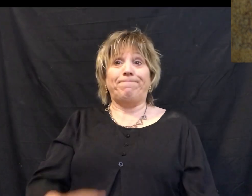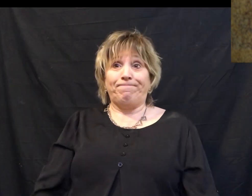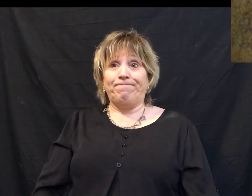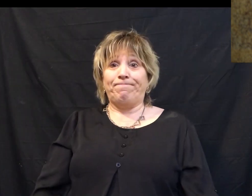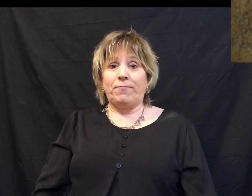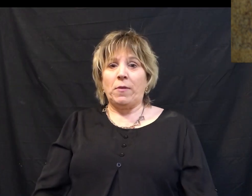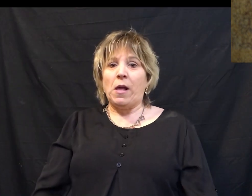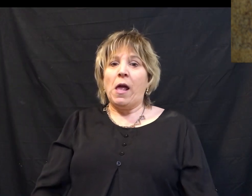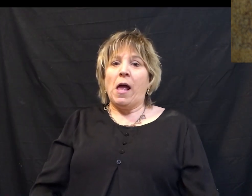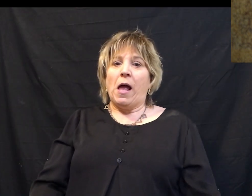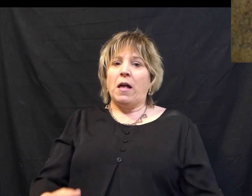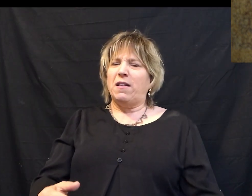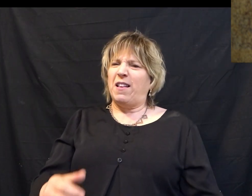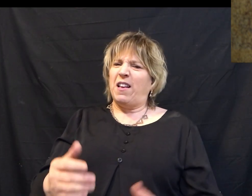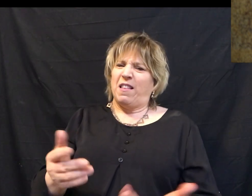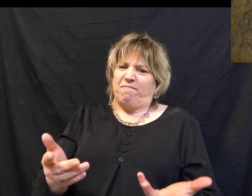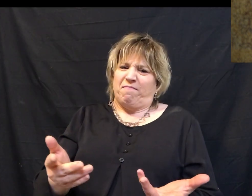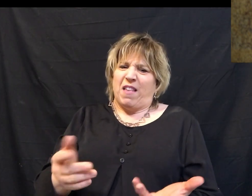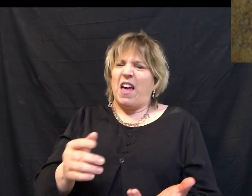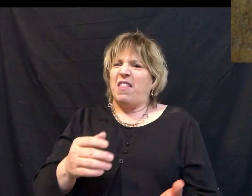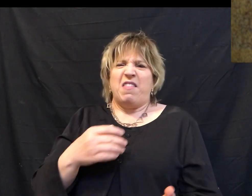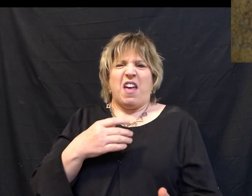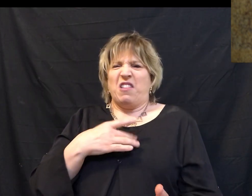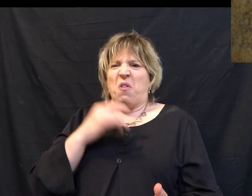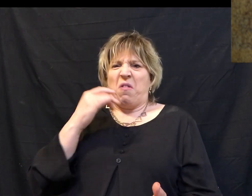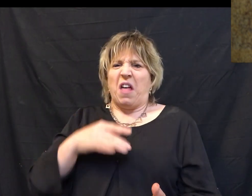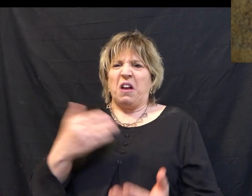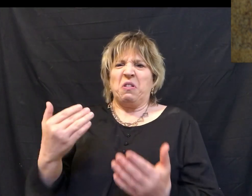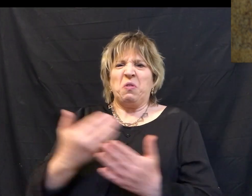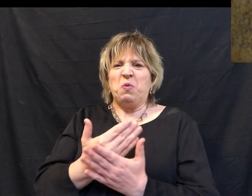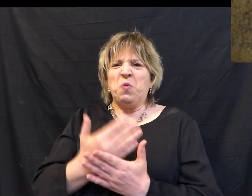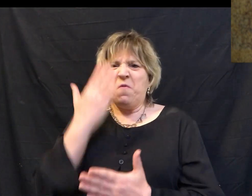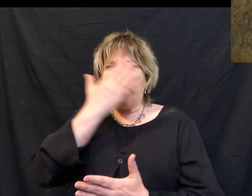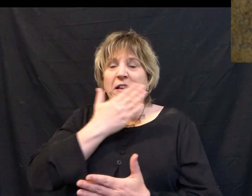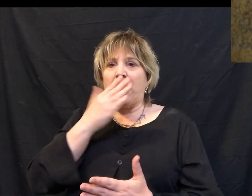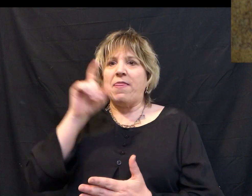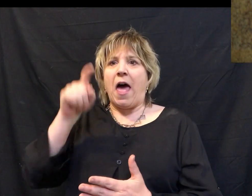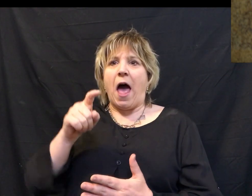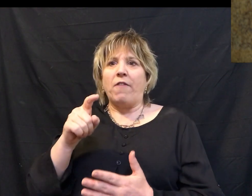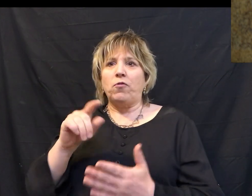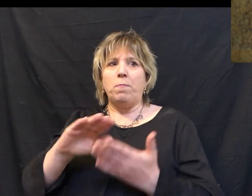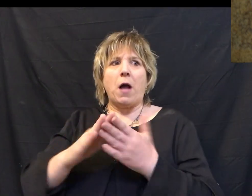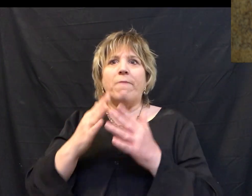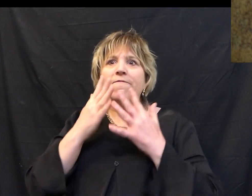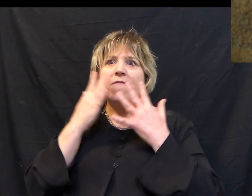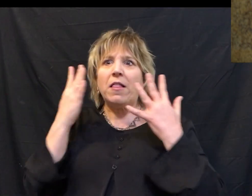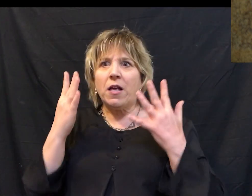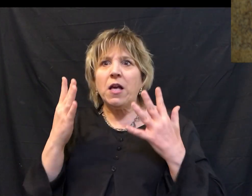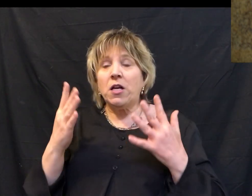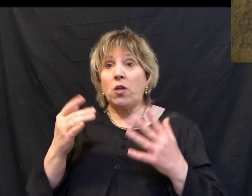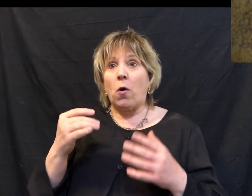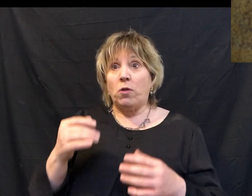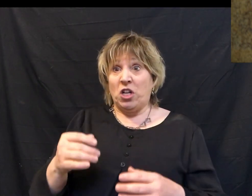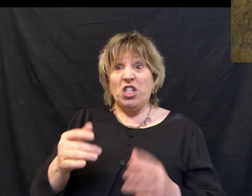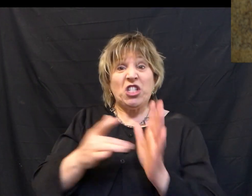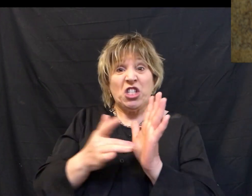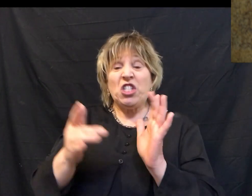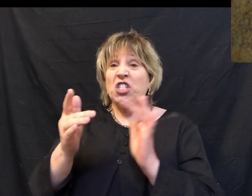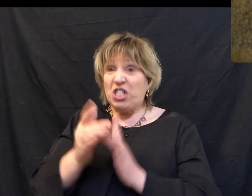least three years old. And they don't like strangers. They've got to warm up to you. And the idea that